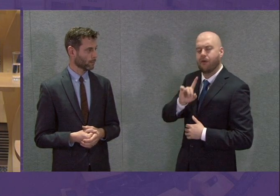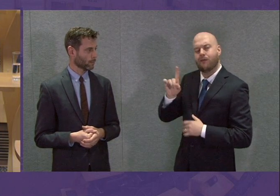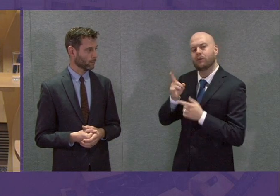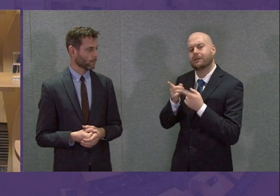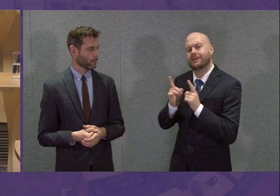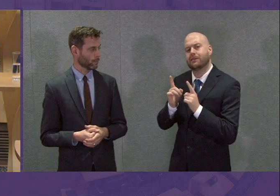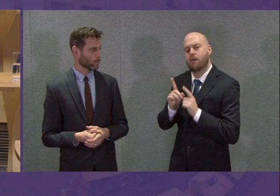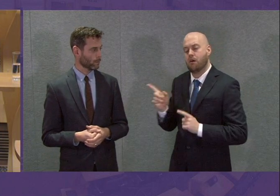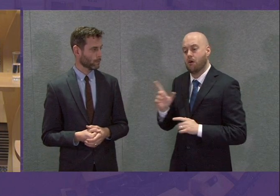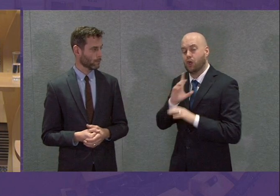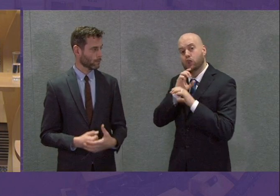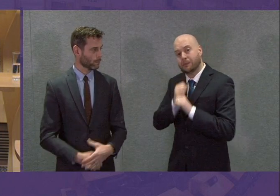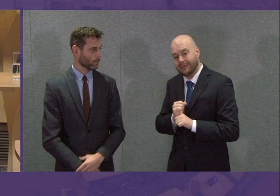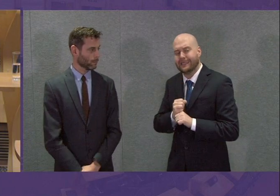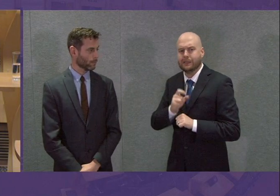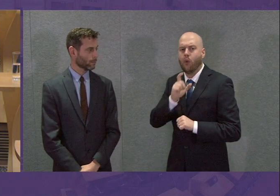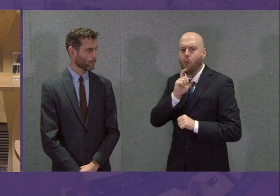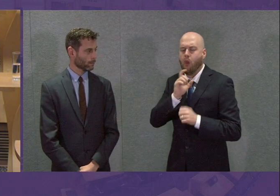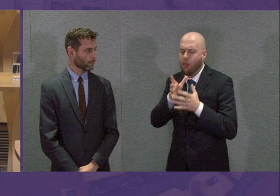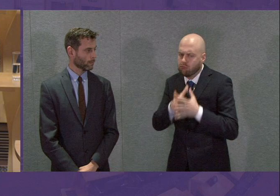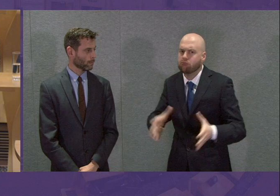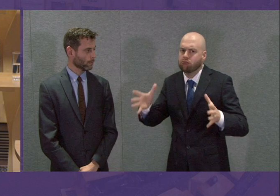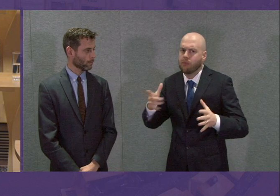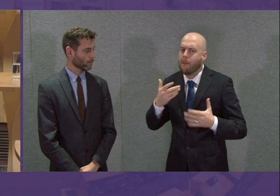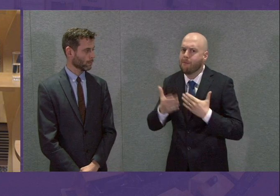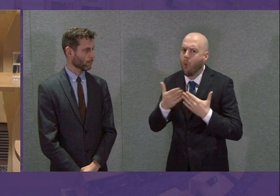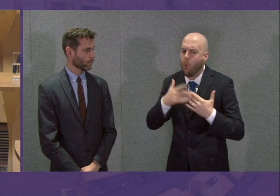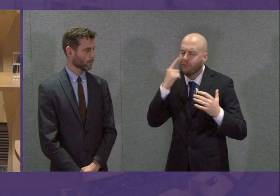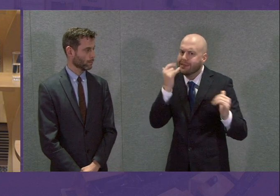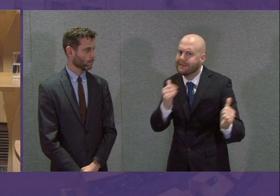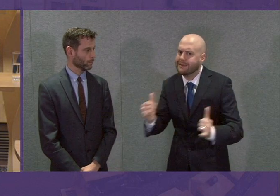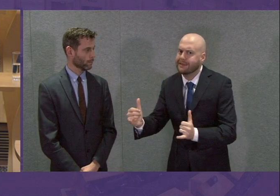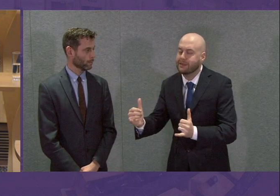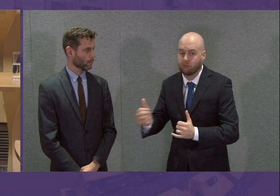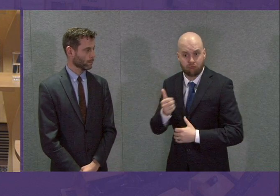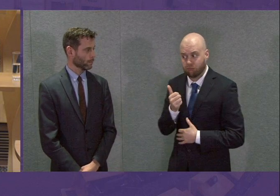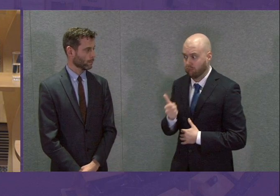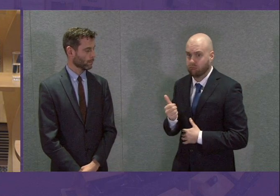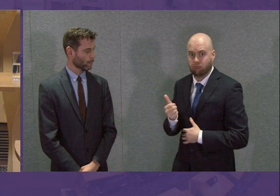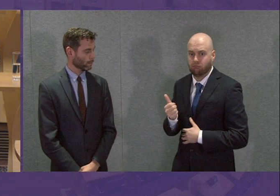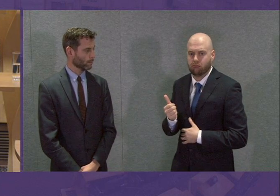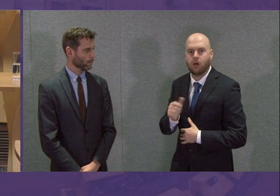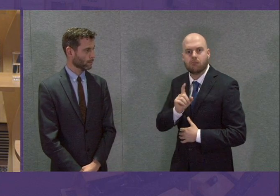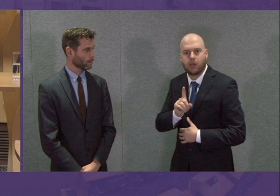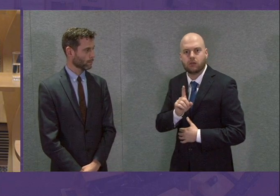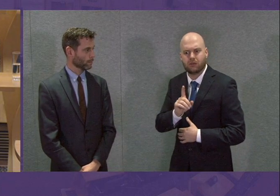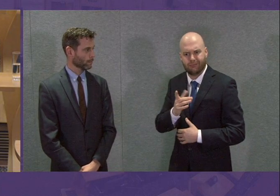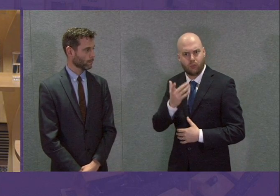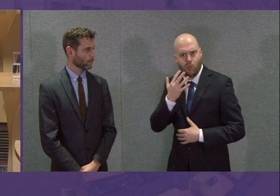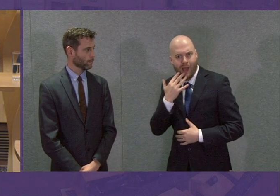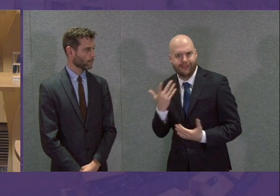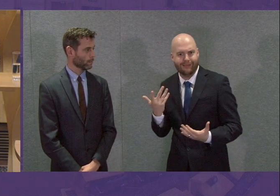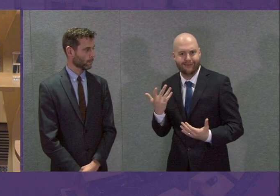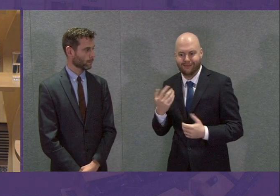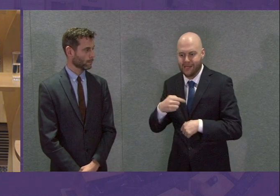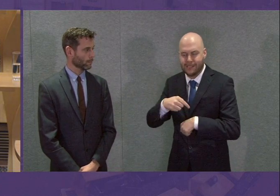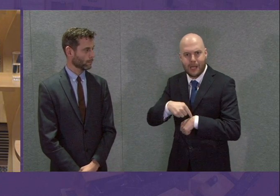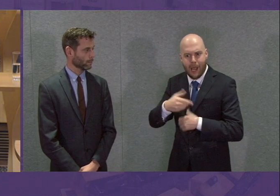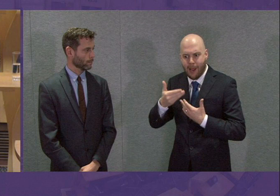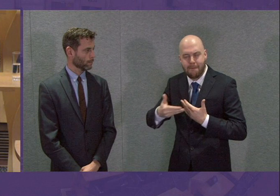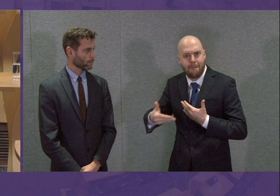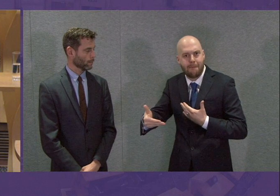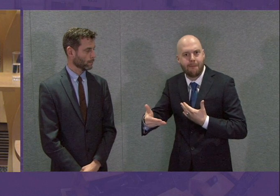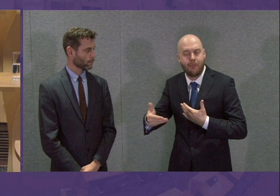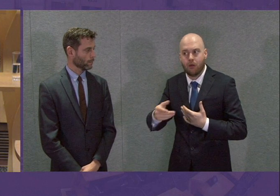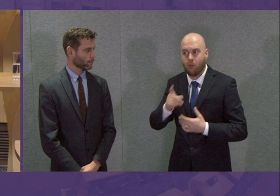expanding testing. But is she able to tell us what the timetable for this is, how